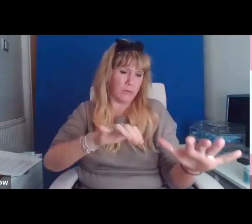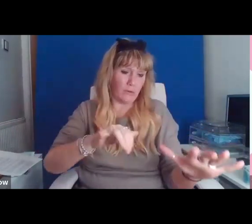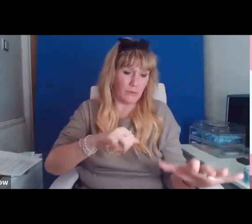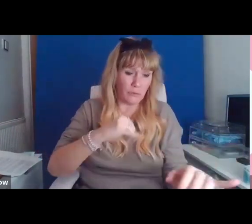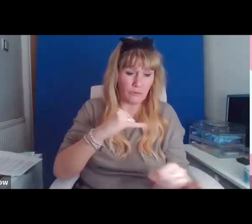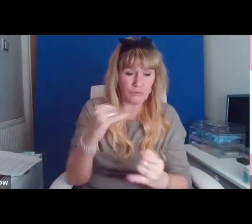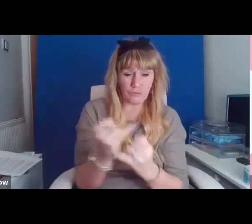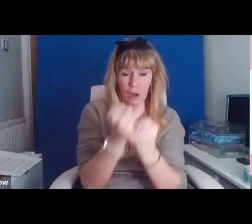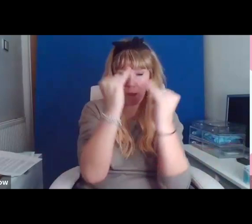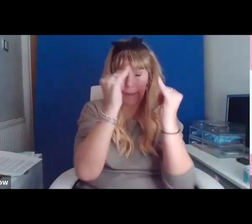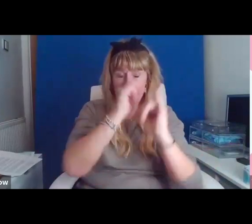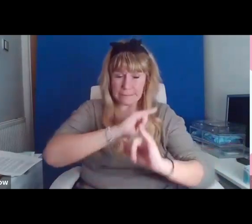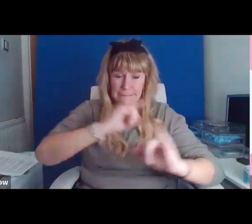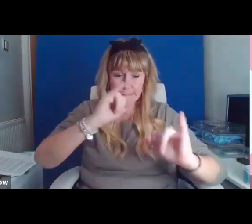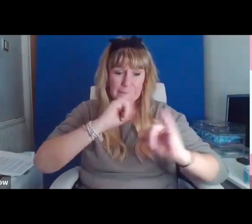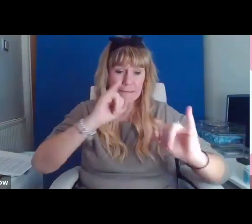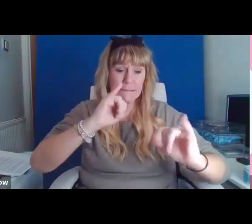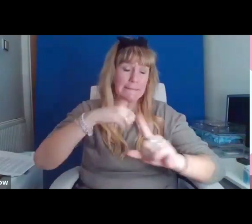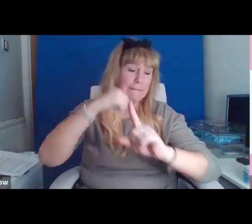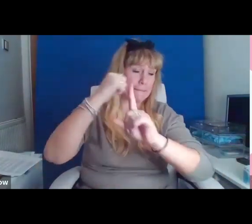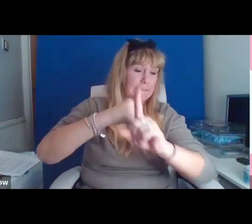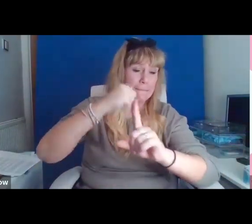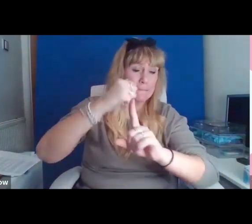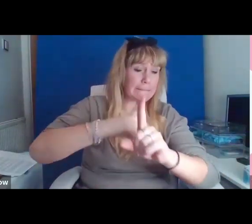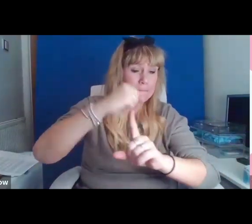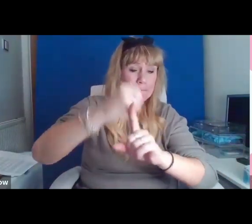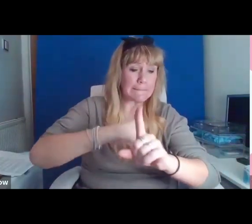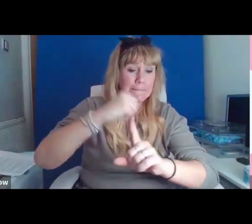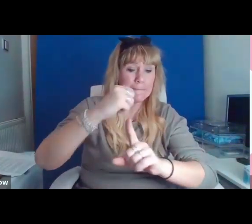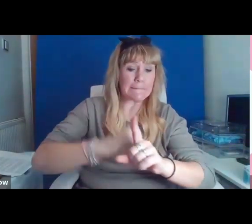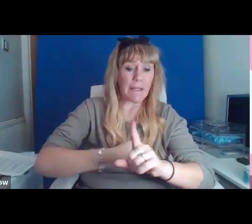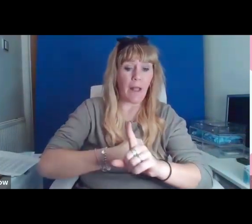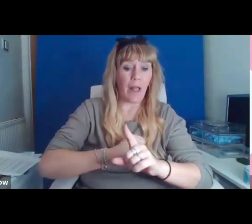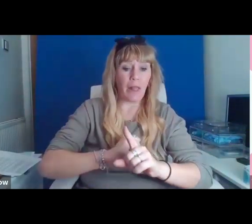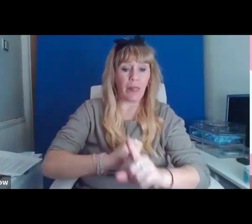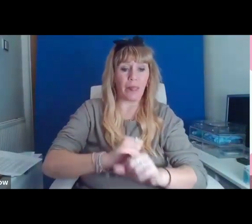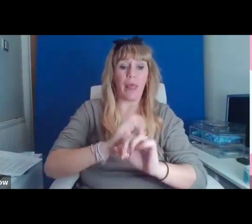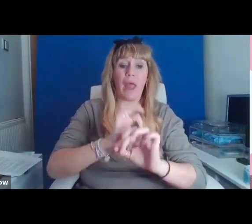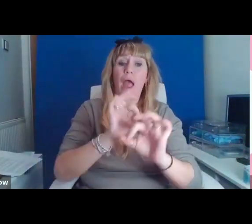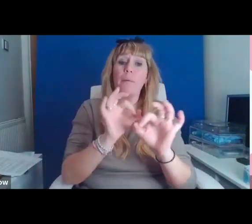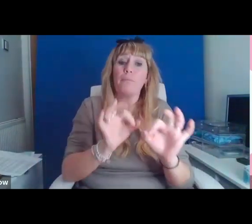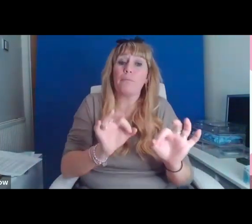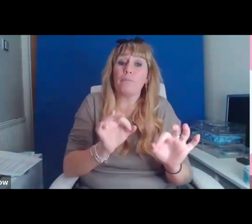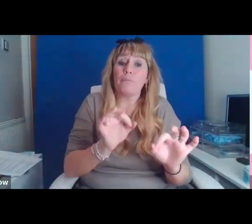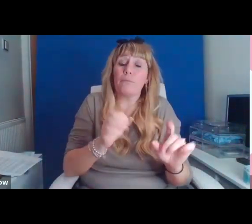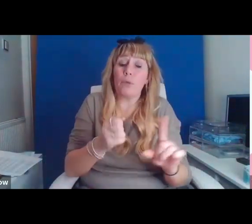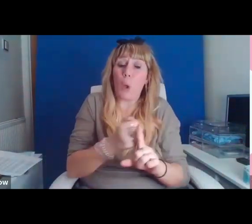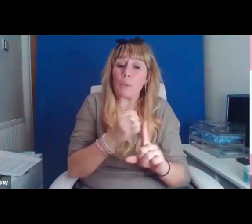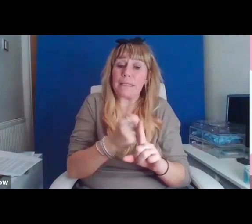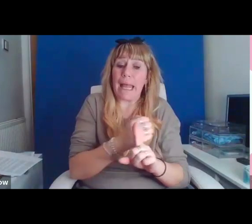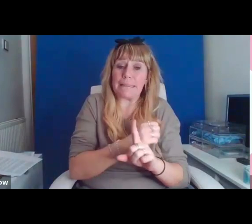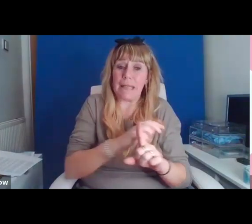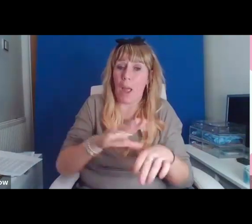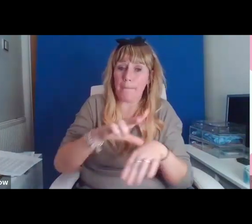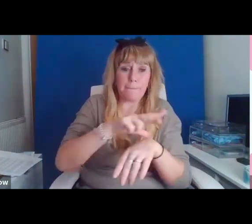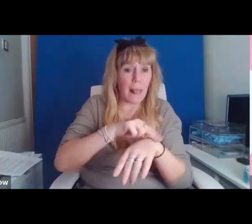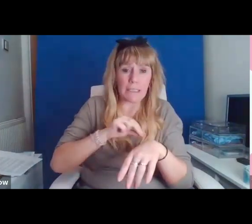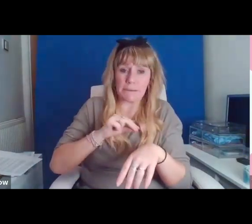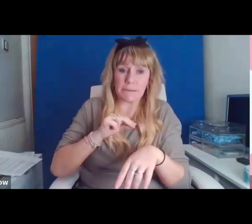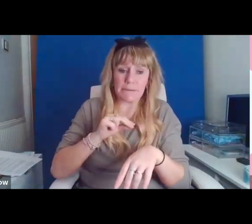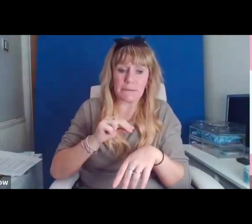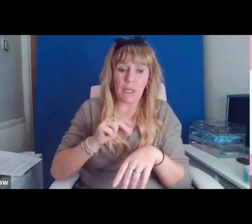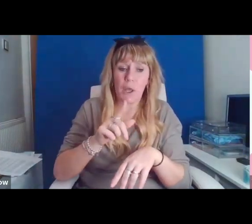to propagate the protests, unpoliced. What you assume, incorrectly,